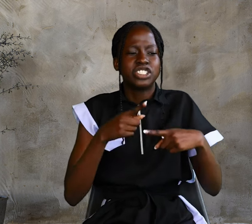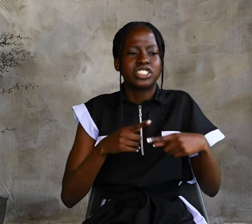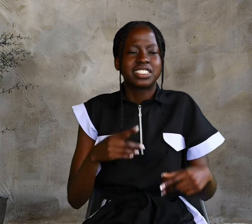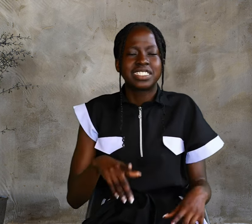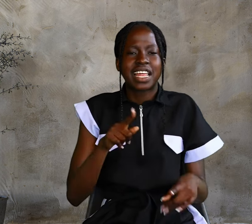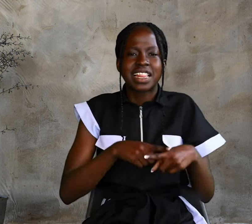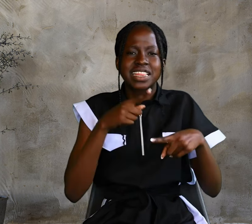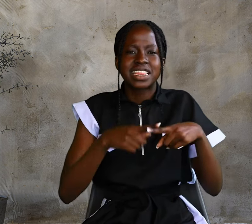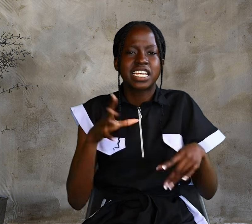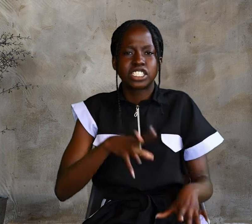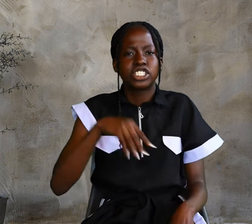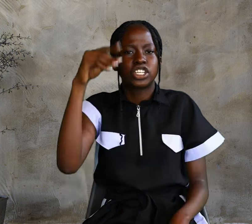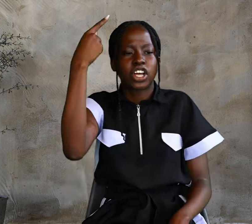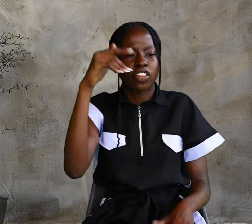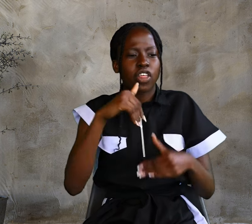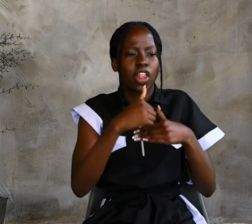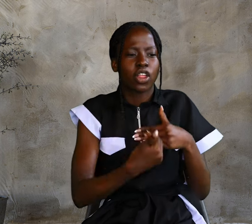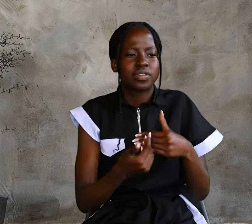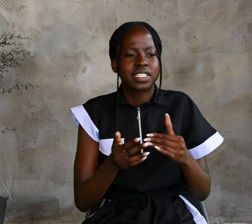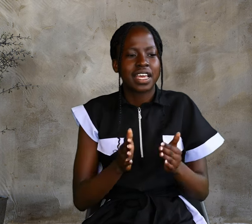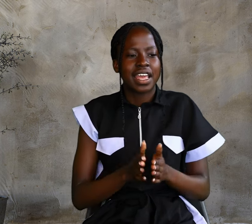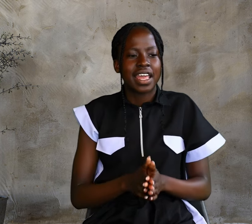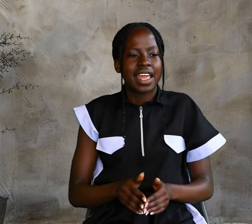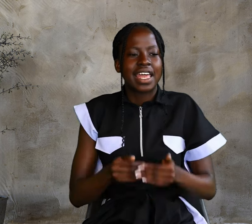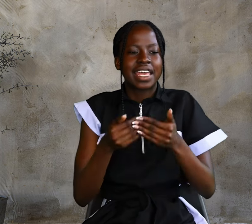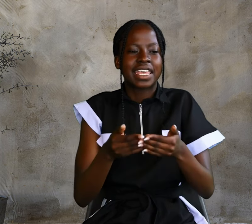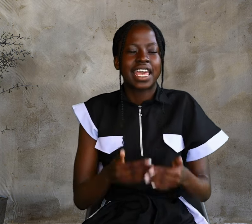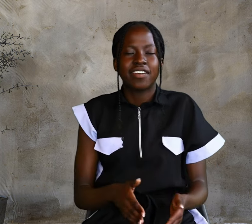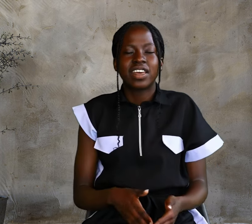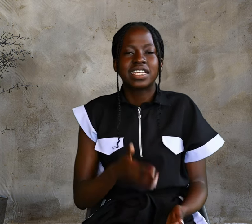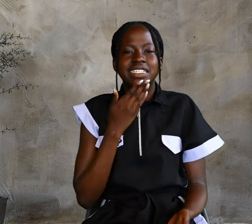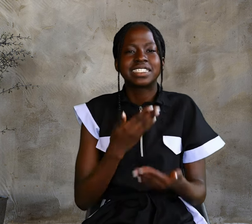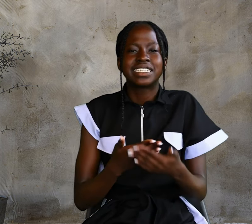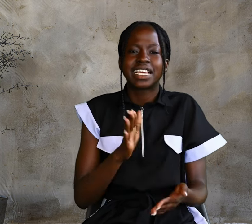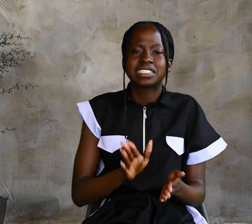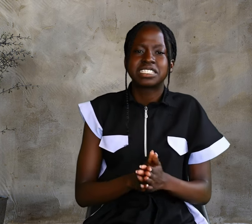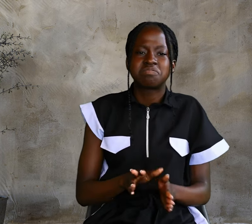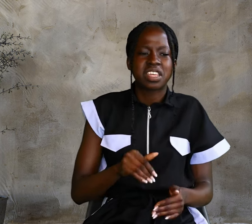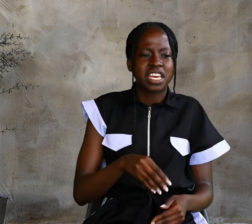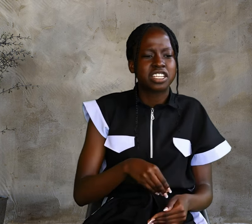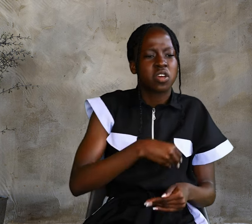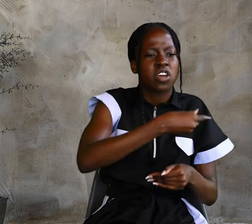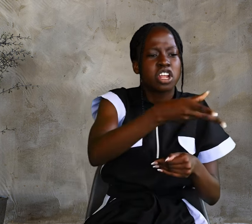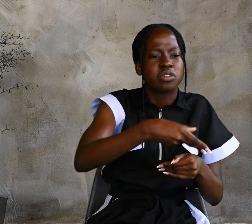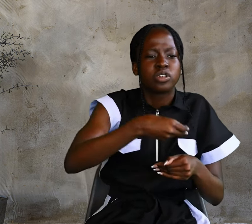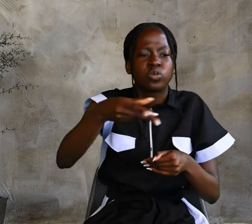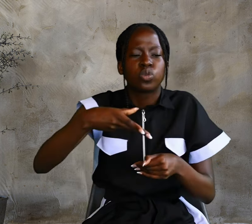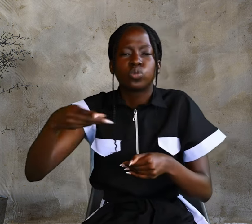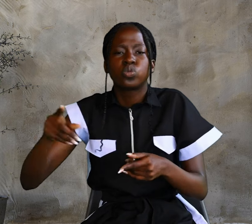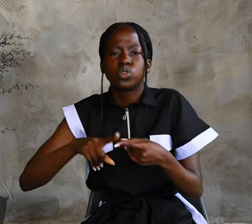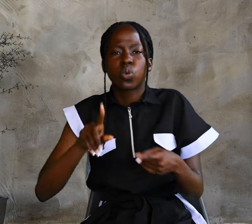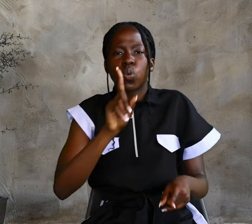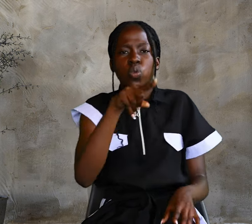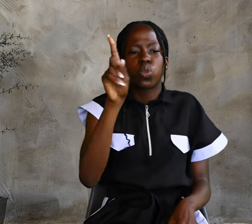took the loaves, gave thanks, and distributed to those who were seated as much as they wanted.